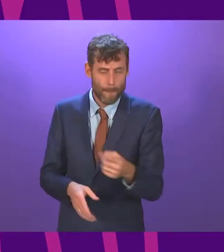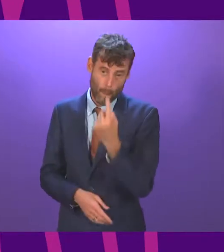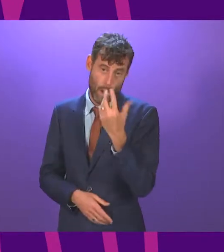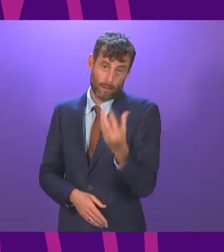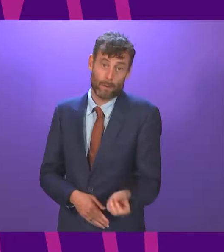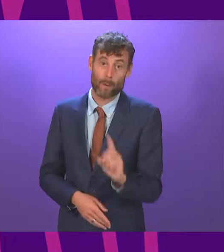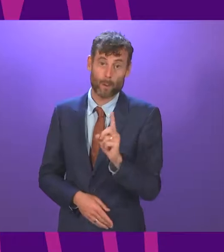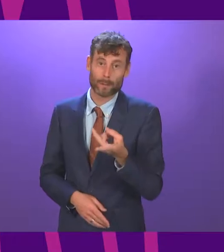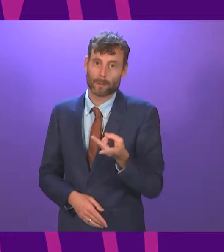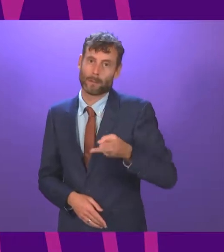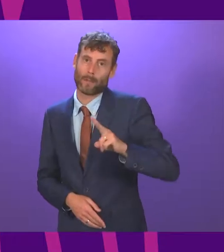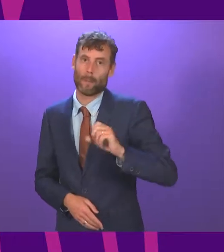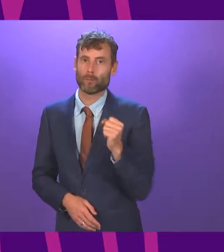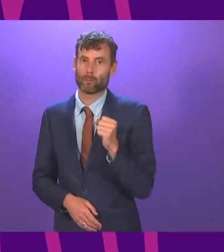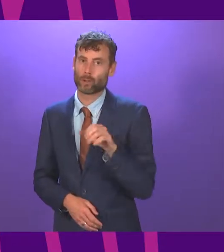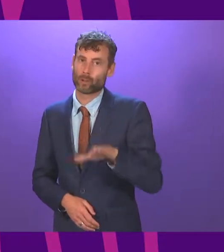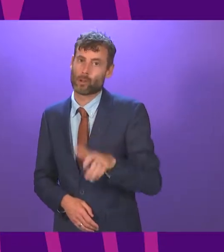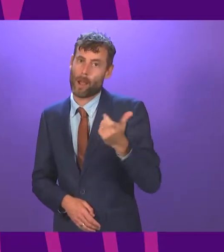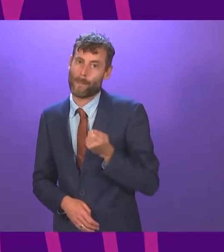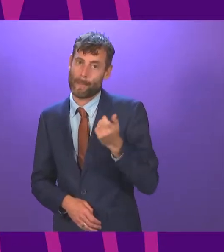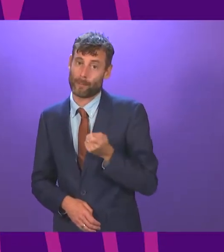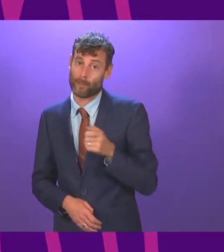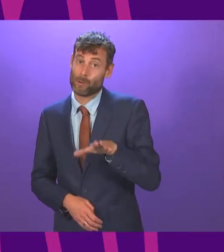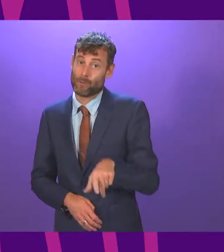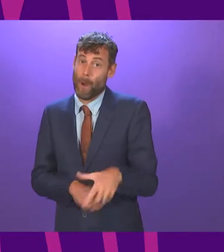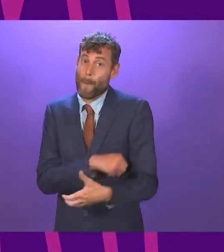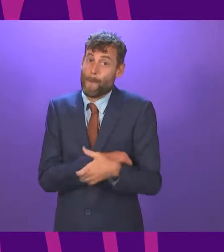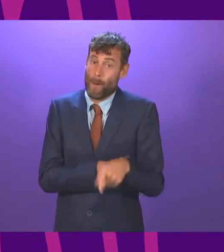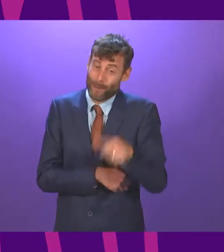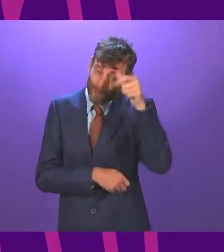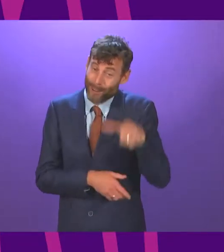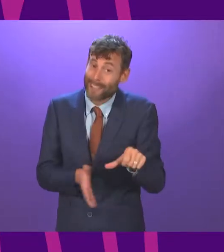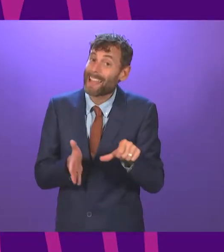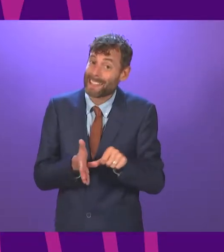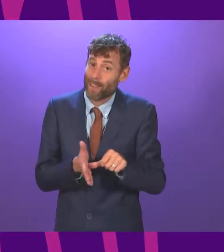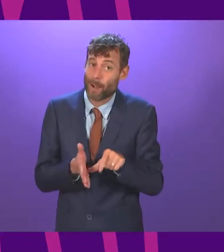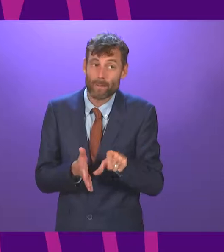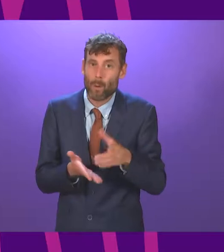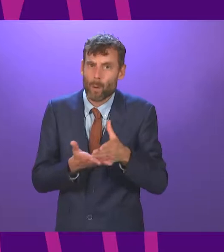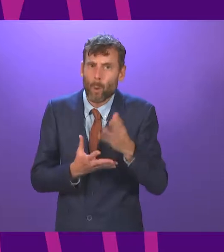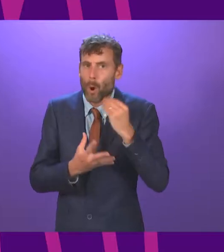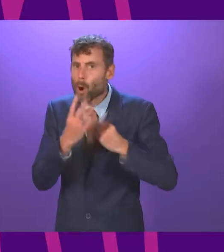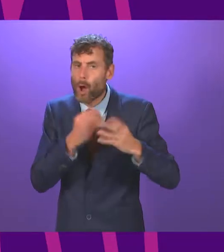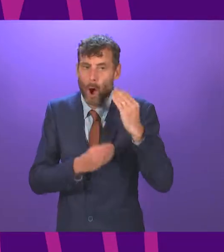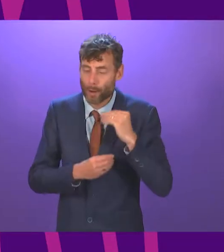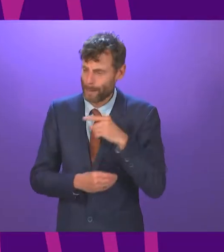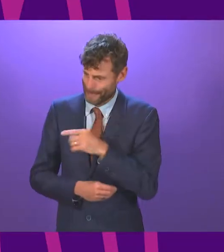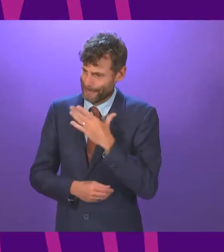things that you have not done is double the Scottish child payment, and we know that if children are in poverty, it is very difficult for them to learn. So all of the things you have described will be at risk